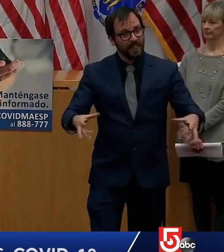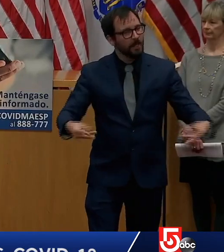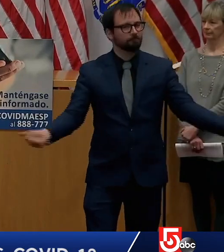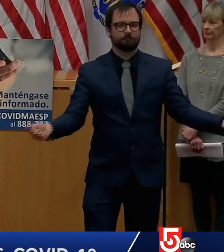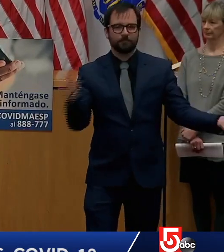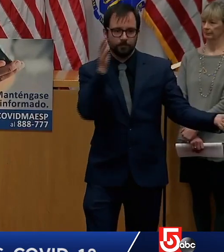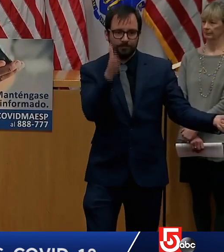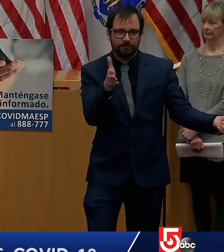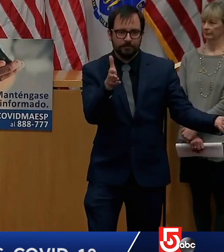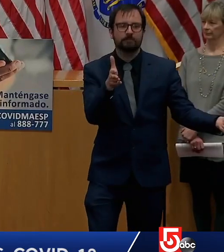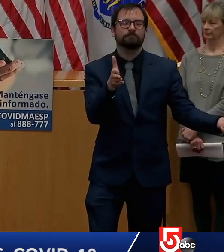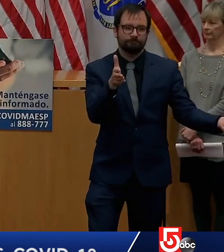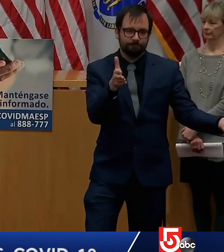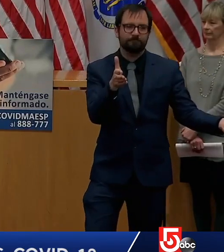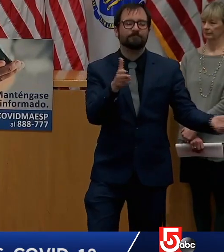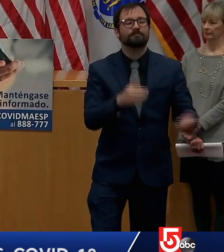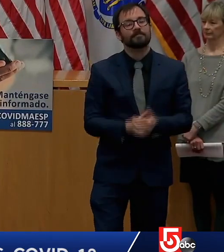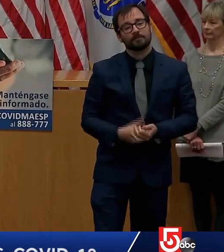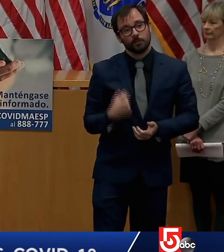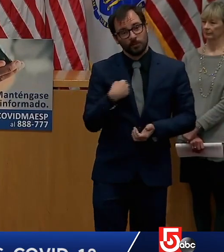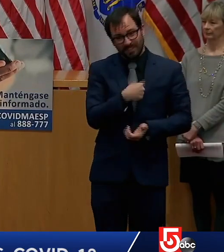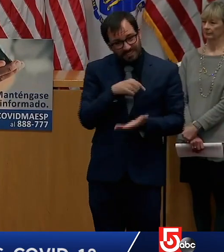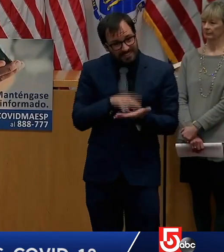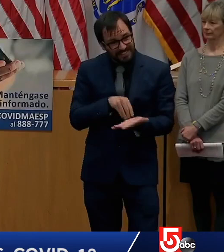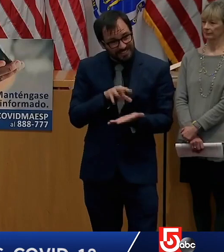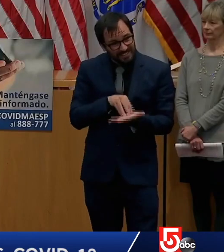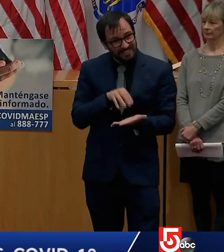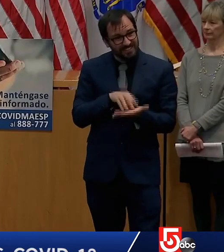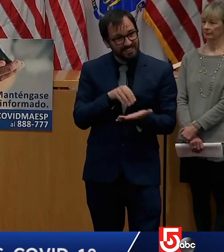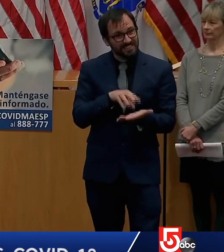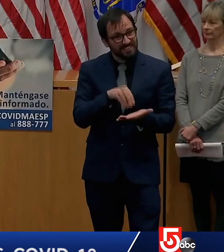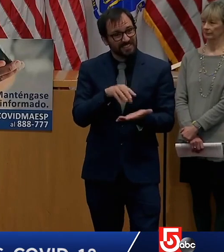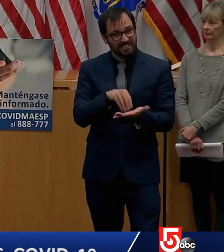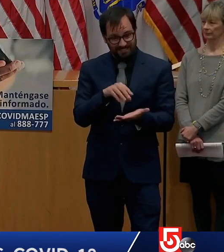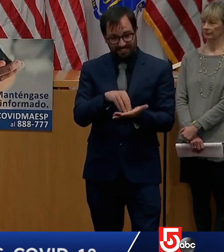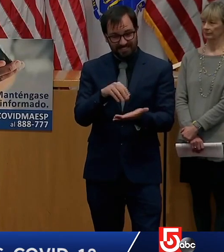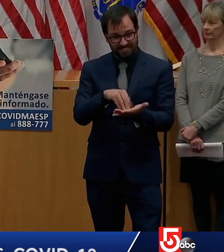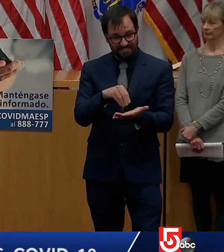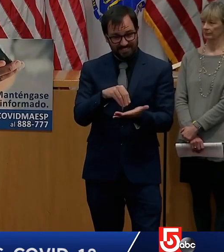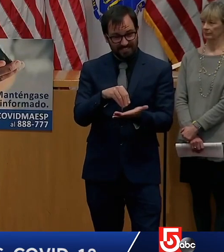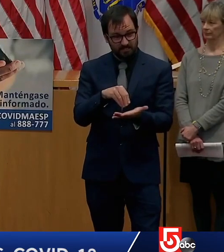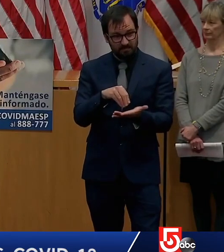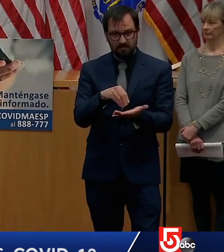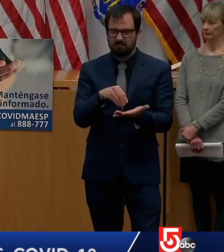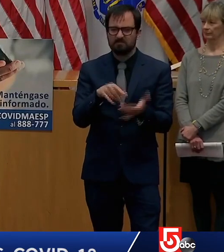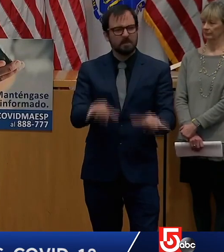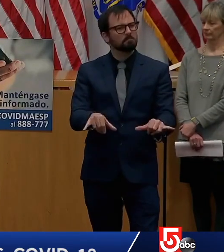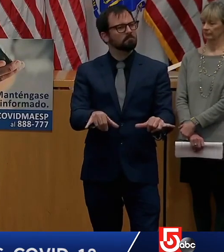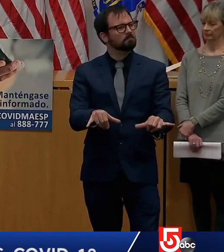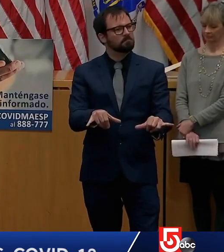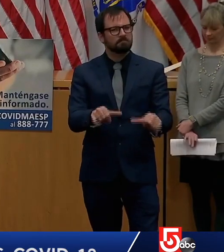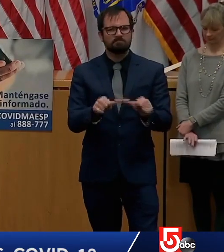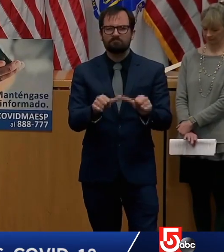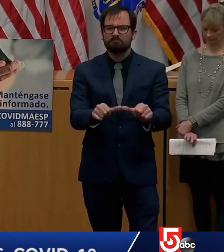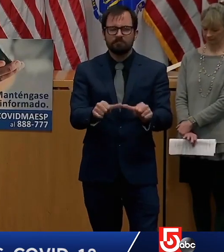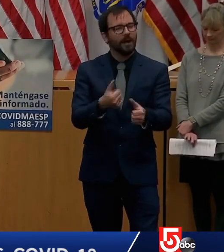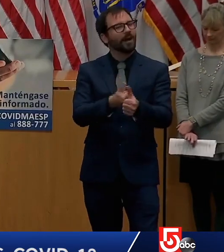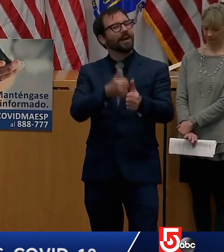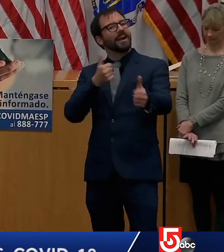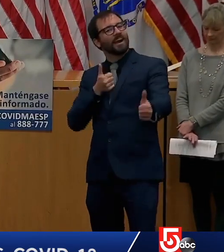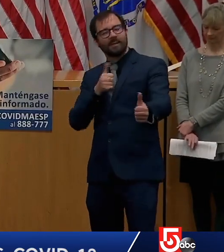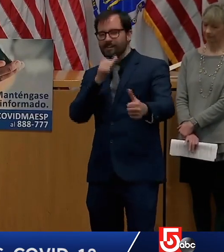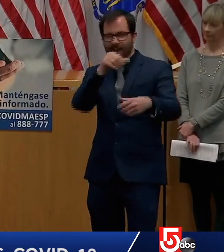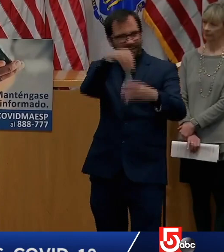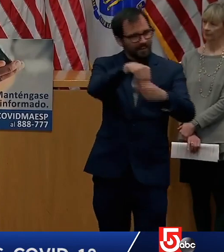won't take place in your classroom or in your school that it's an opportunity to deeper the learning that is available to